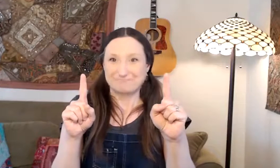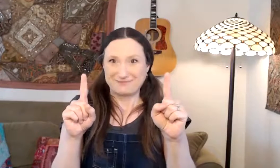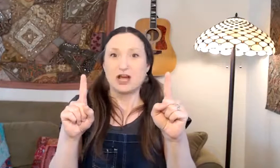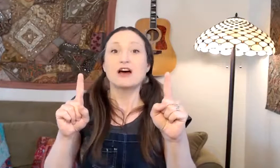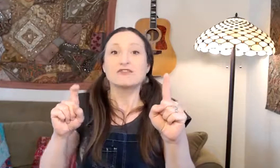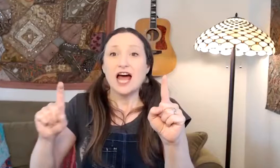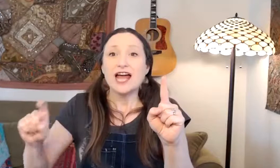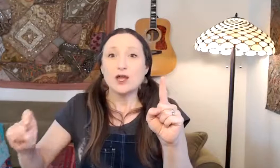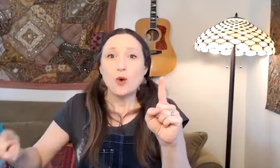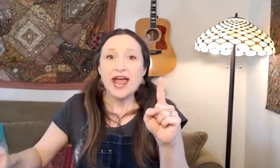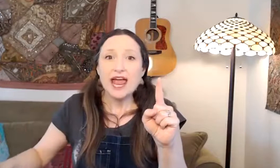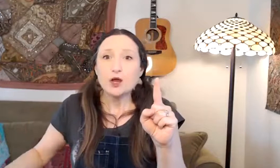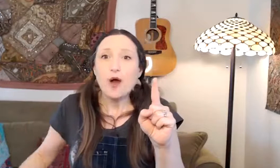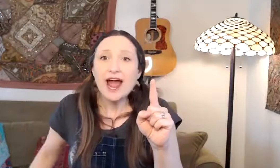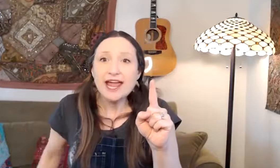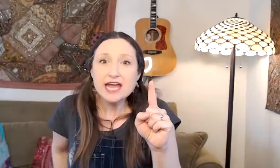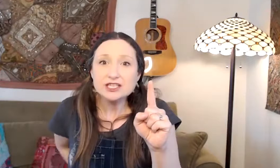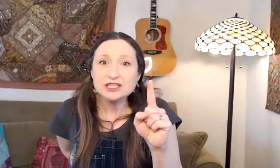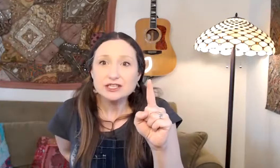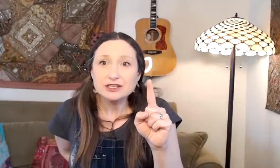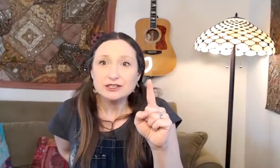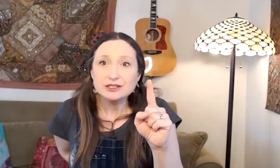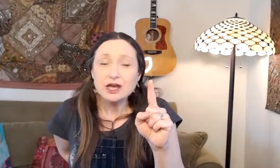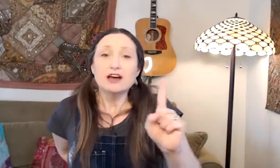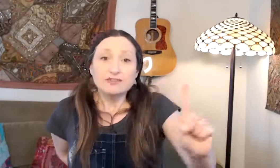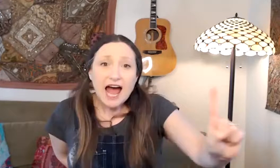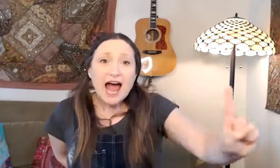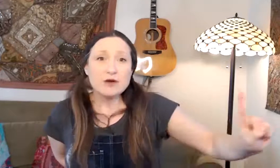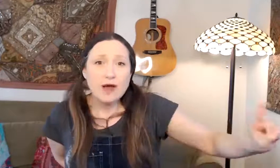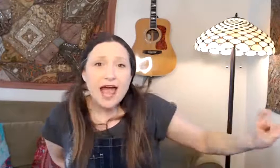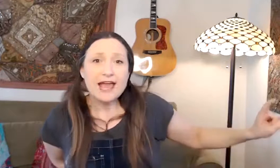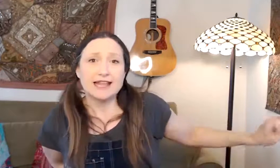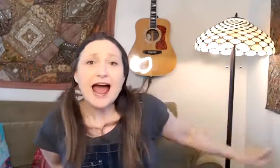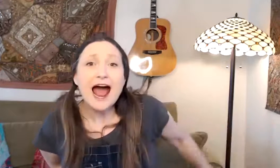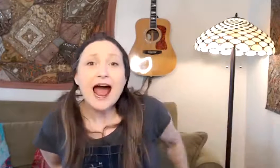Fly away quiet. Fly away loud.